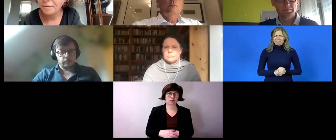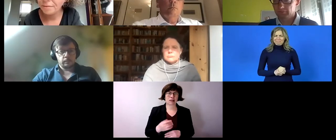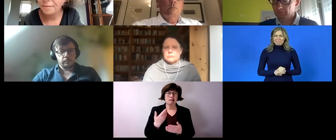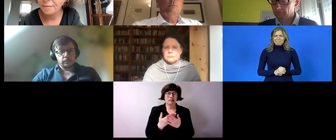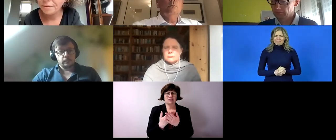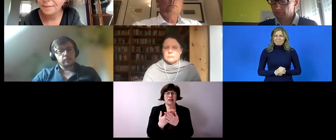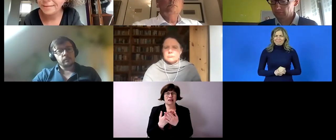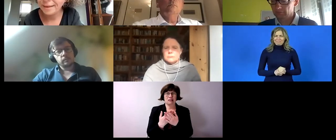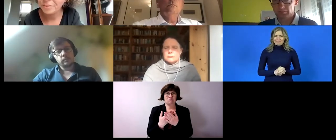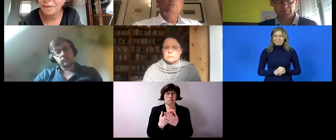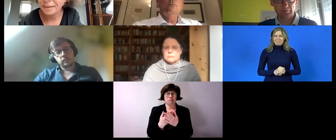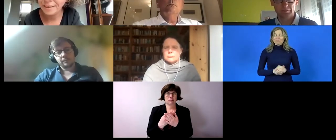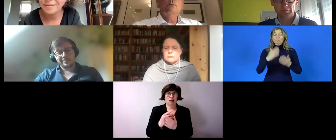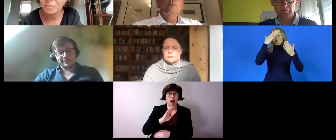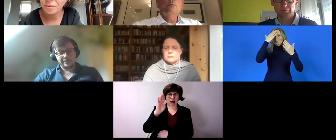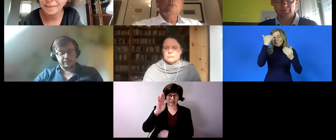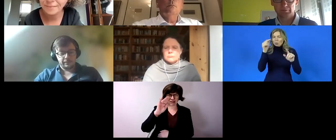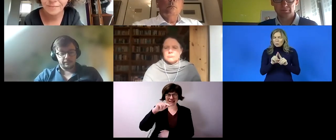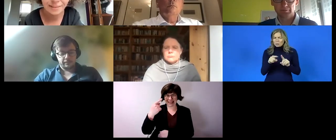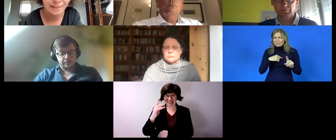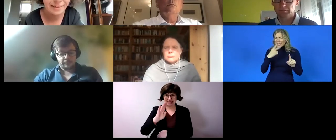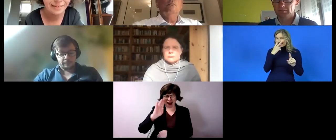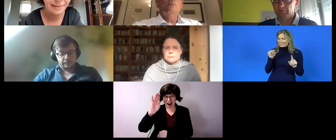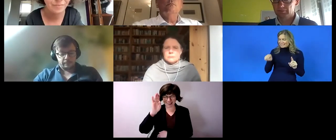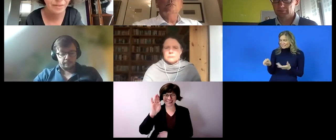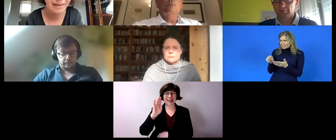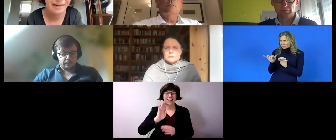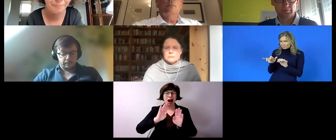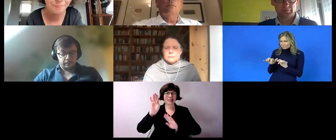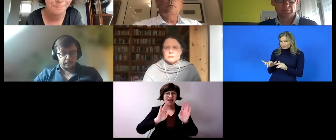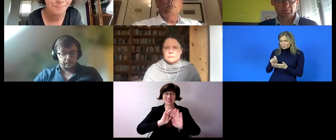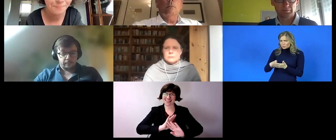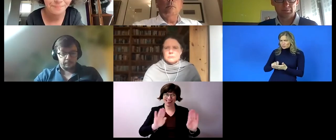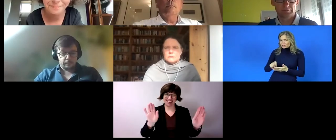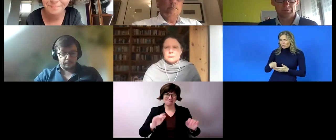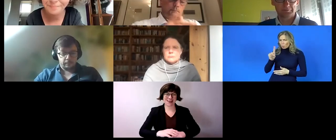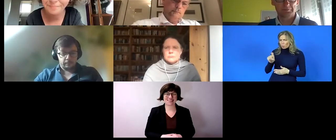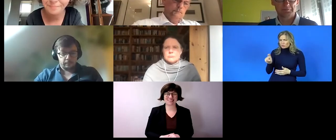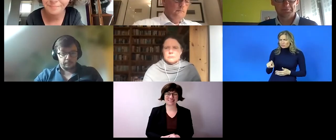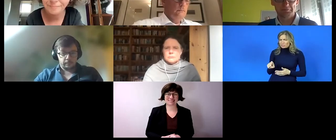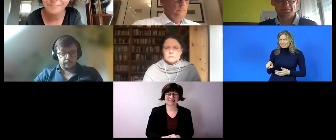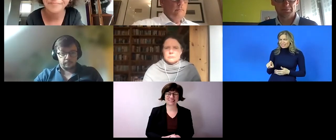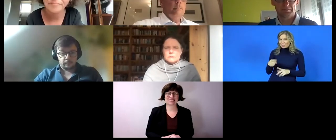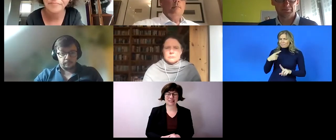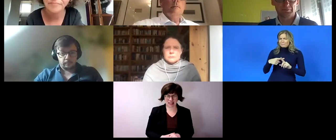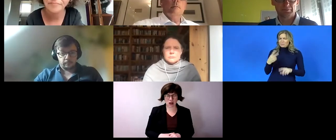also have some written questions to take up i do have two further requests for the floor um and